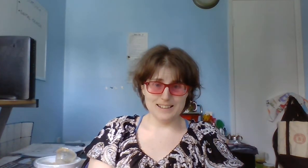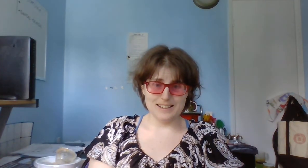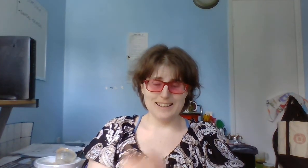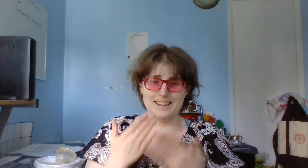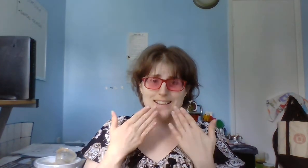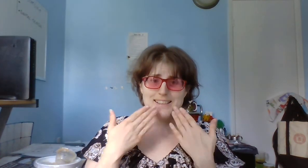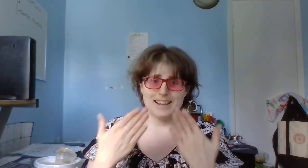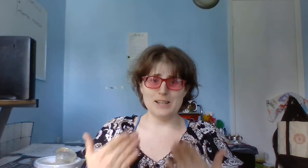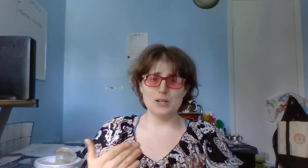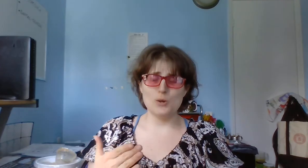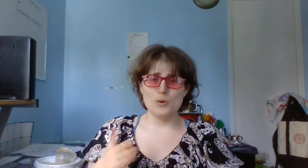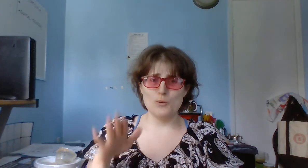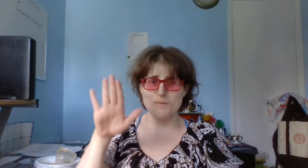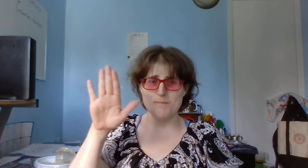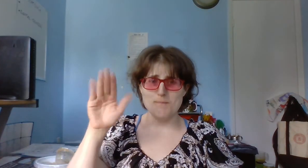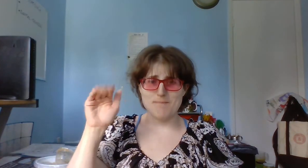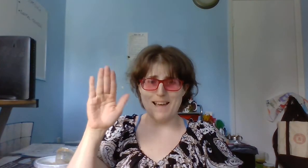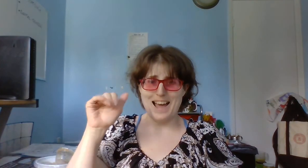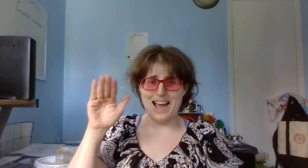Thank you. Bye.